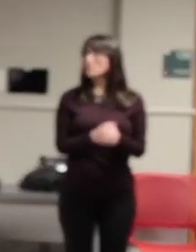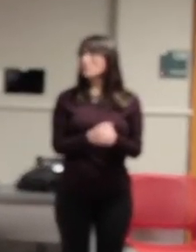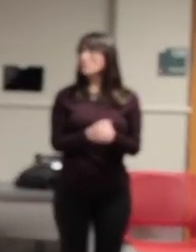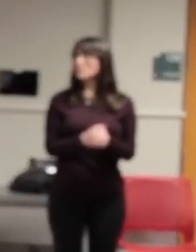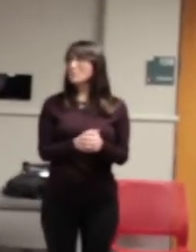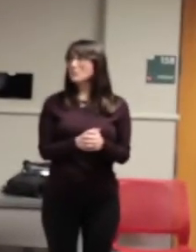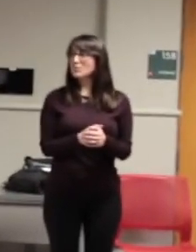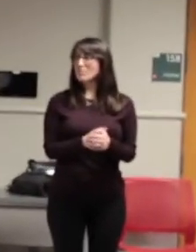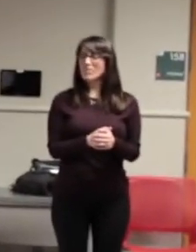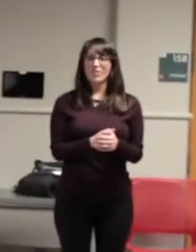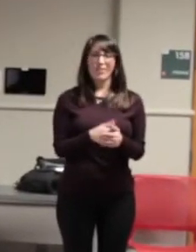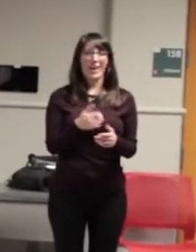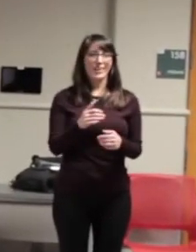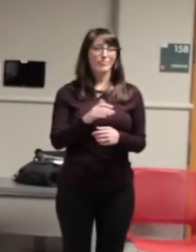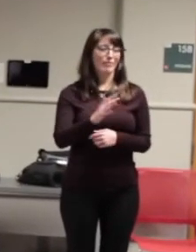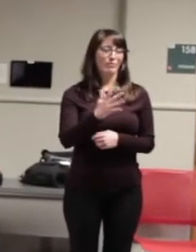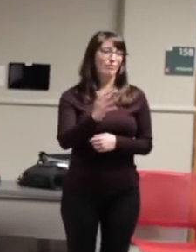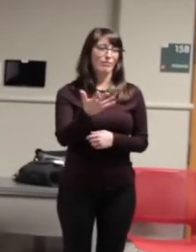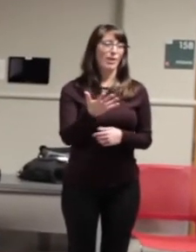Okay,